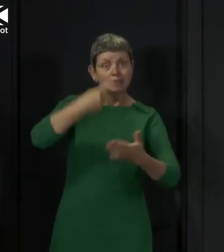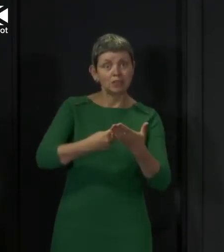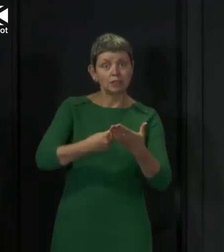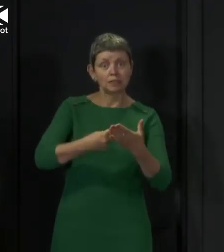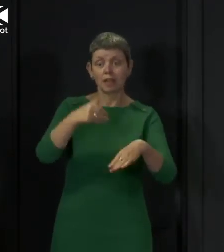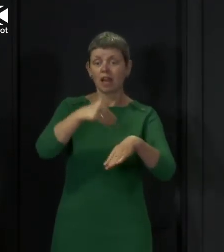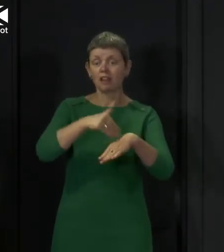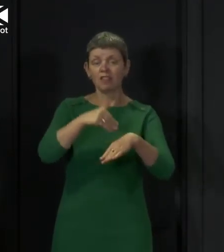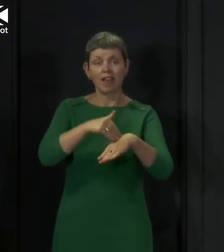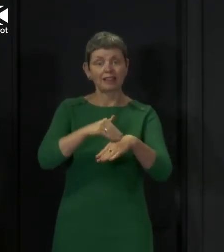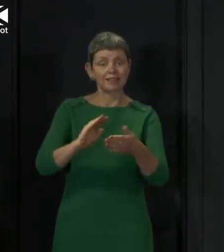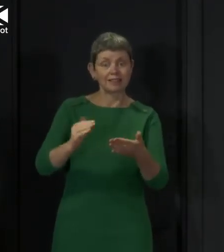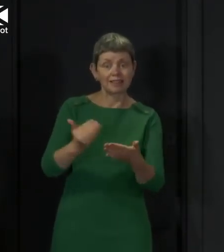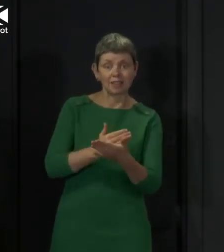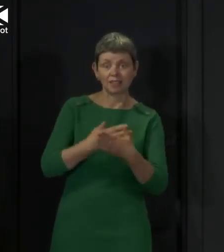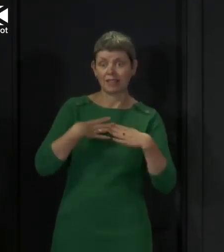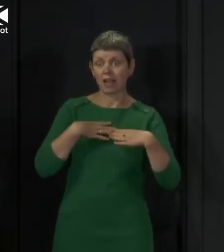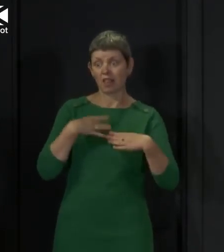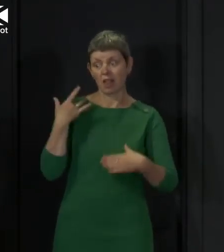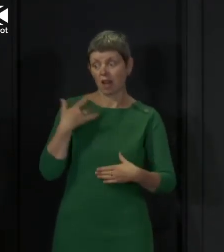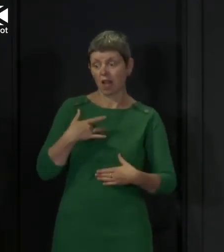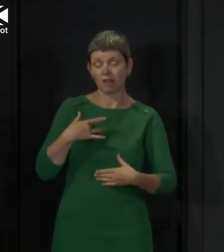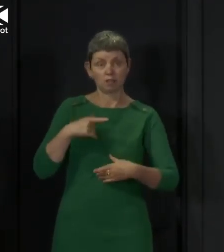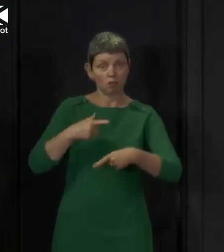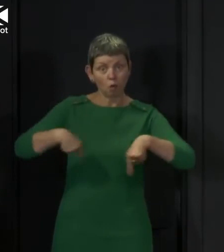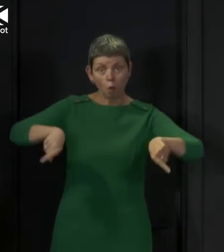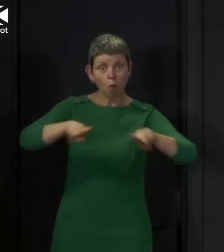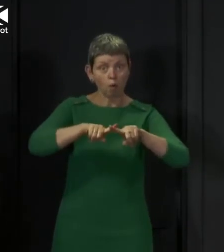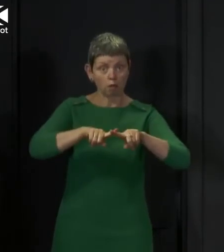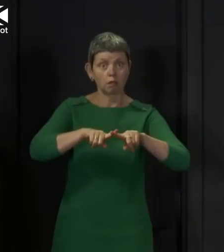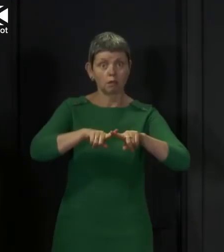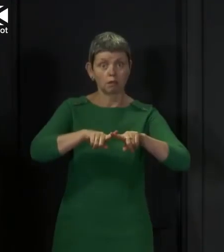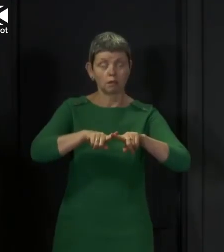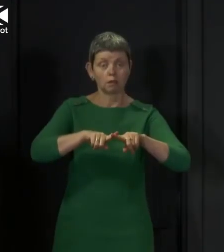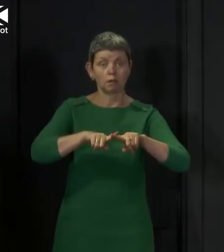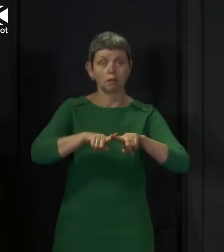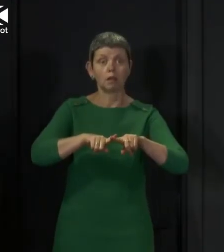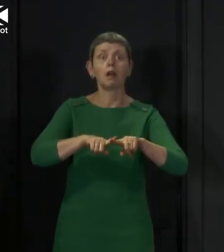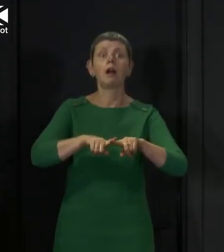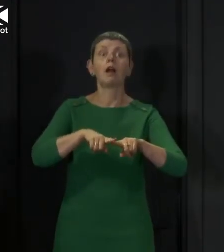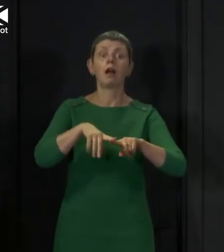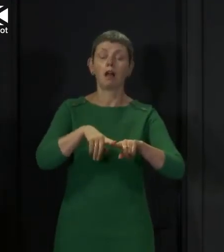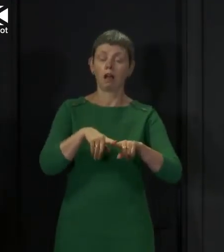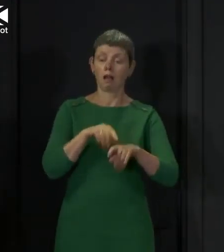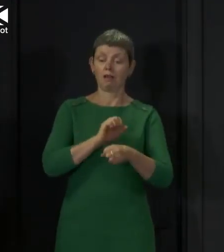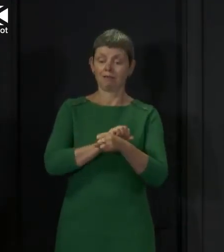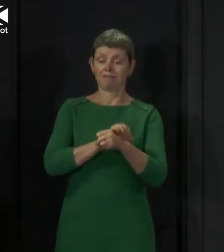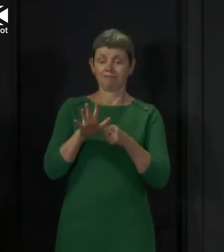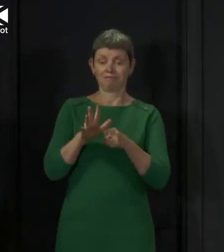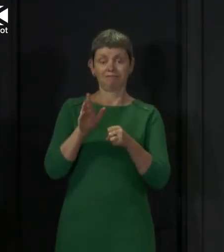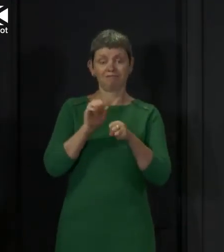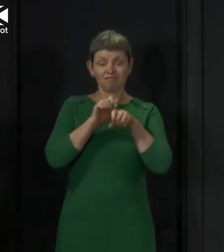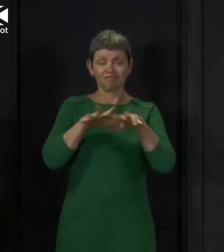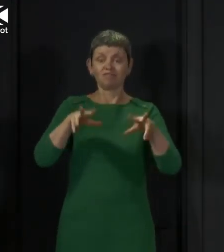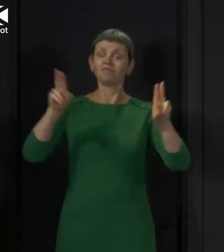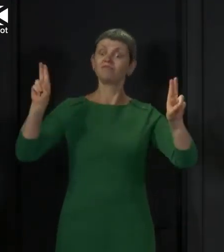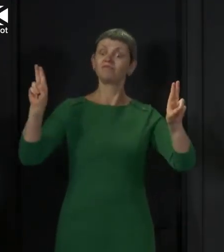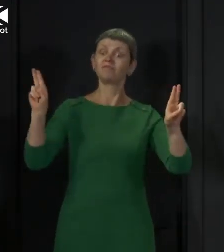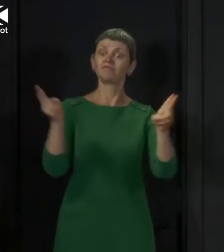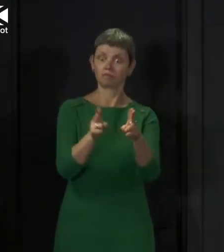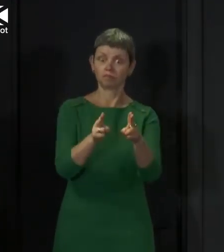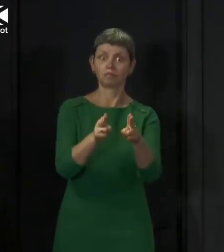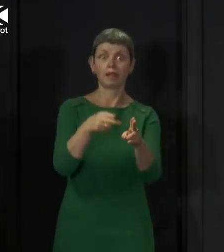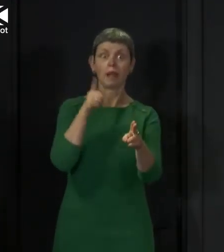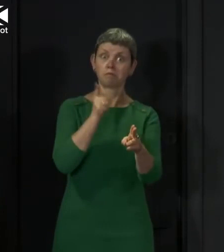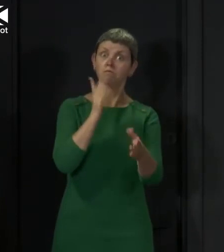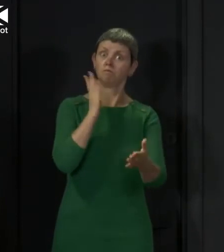and the well-being of everyone. The progress we've made against this virus over these past few weeks is real. And I